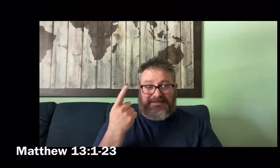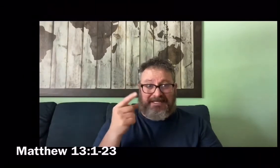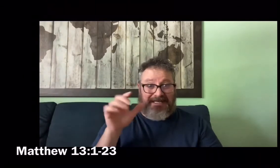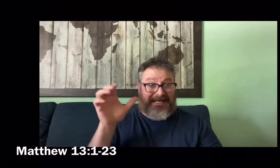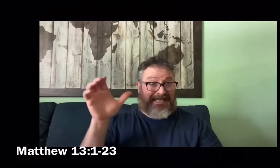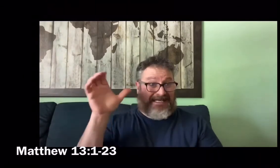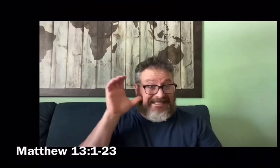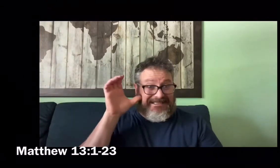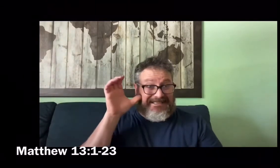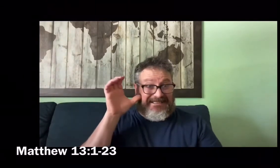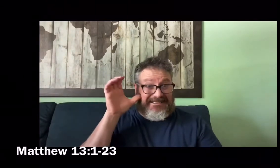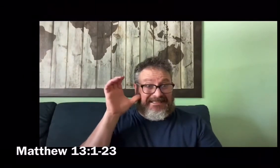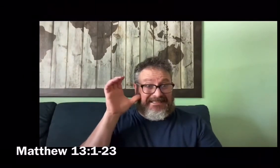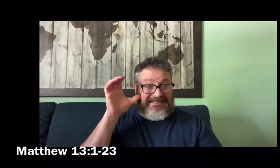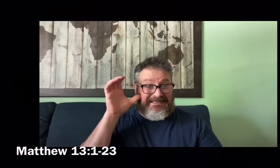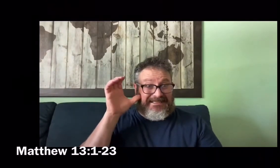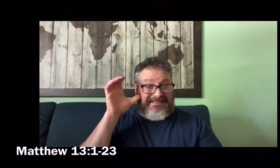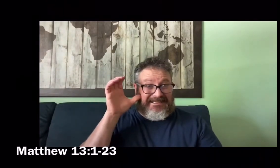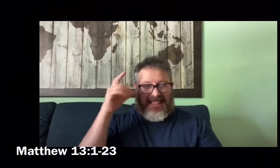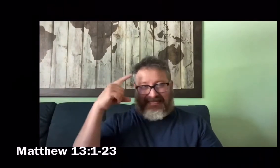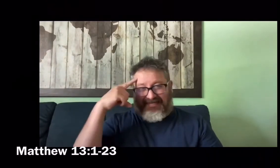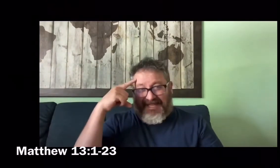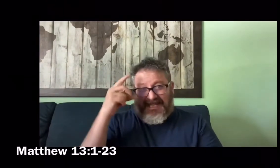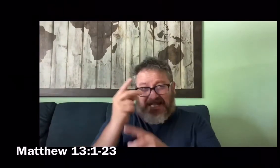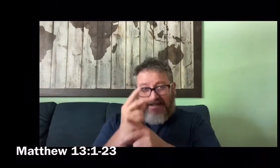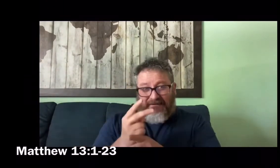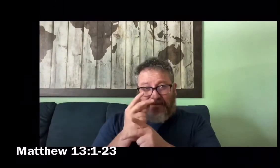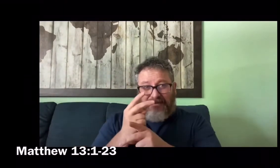Whoever has ears ought to hear.